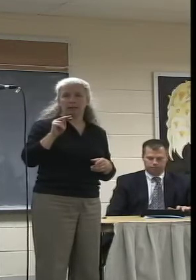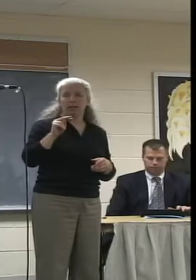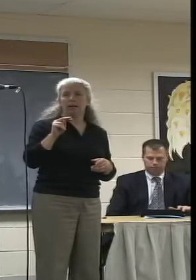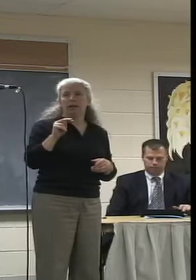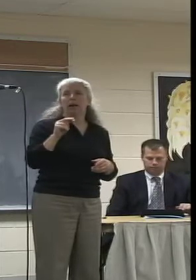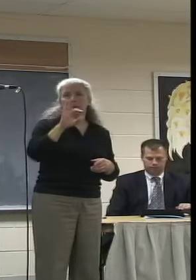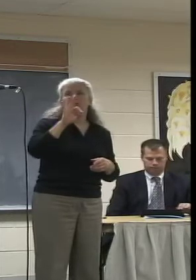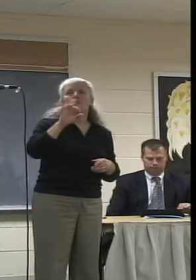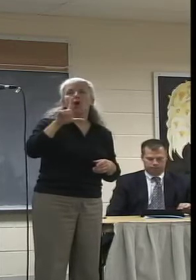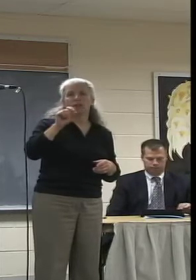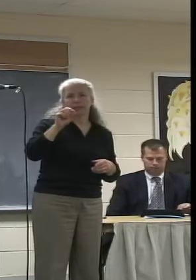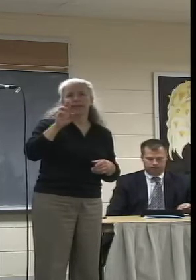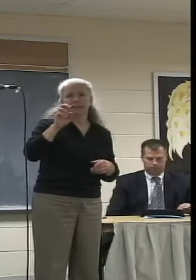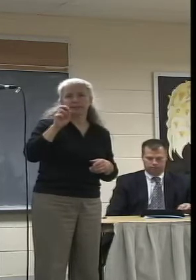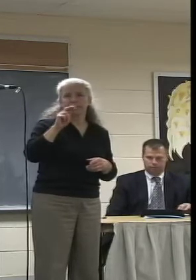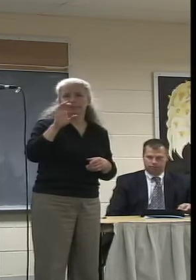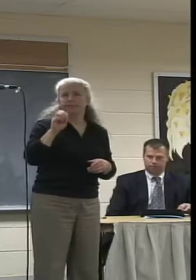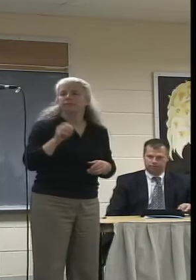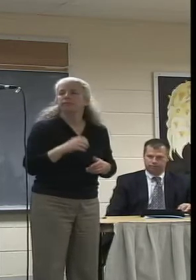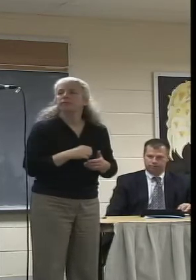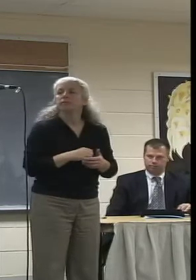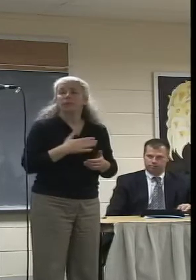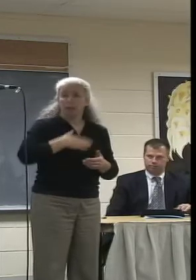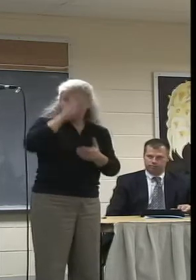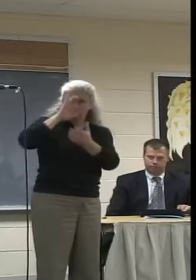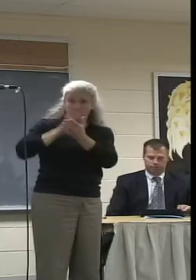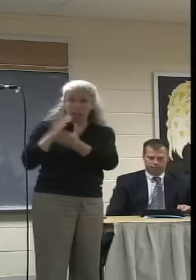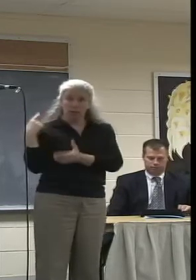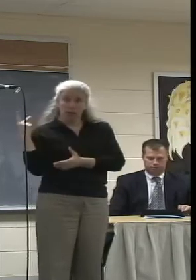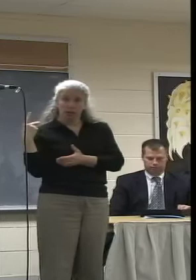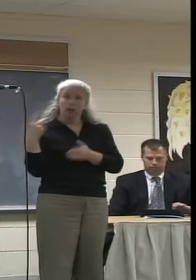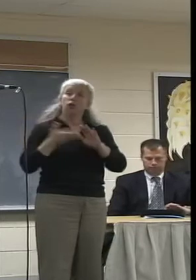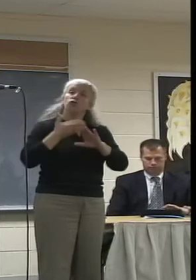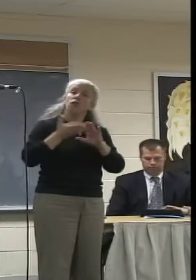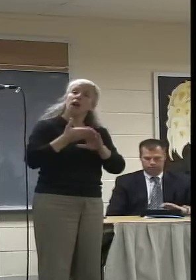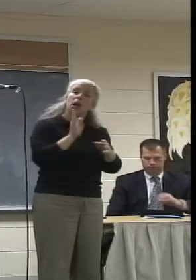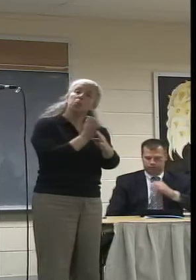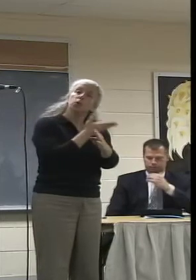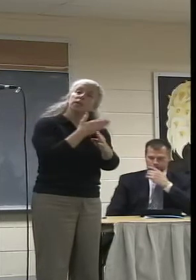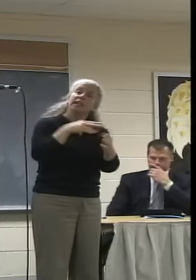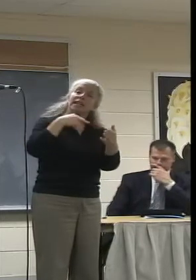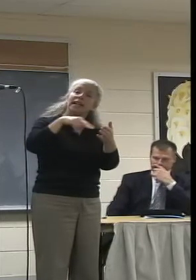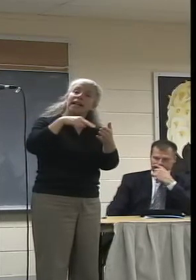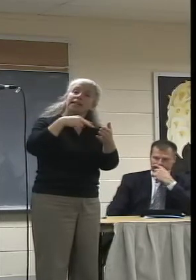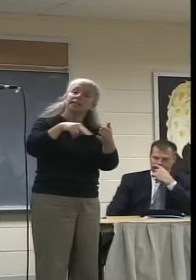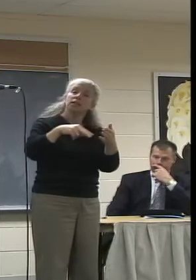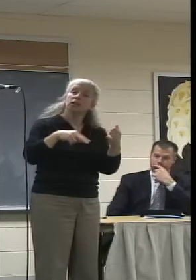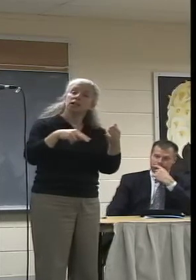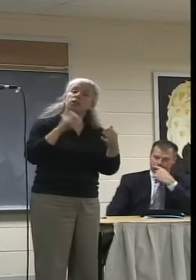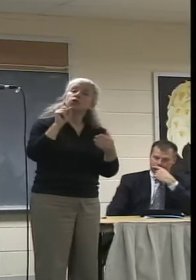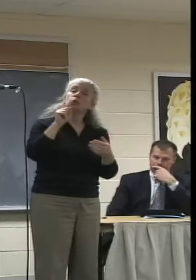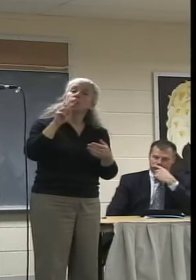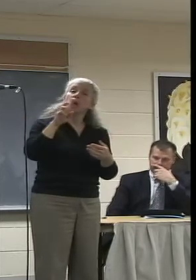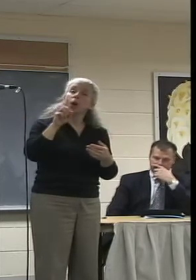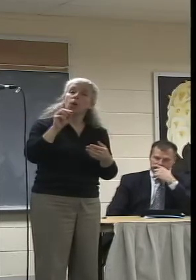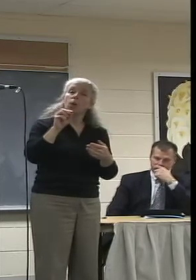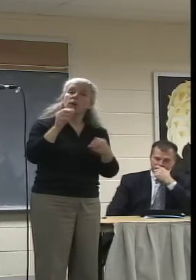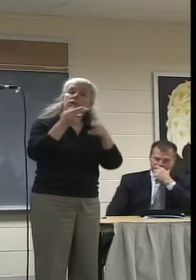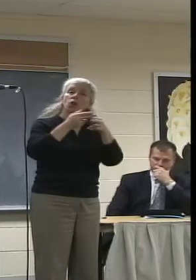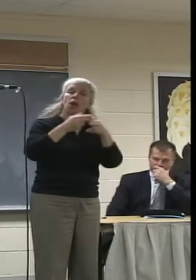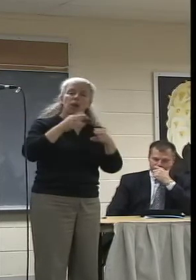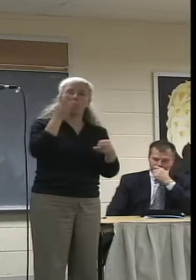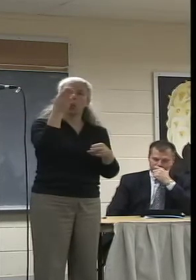and my husband and I have a music and dance studio called The Blue Guitar. We